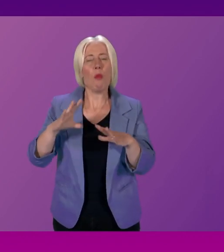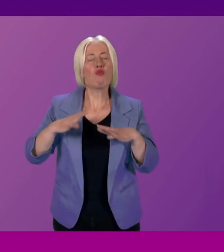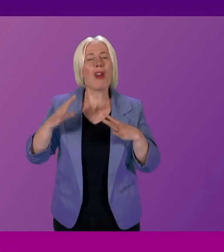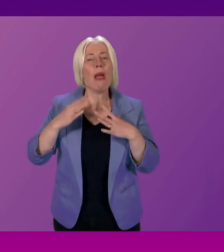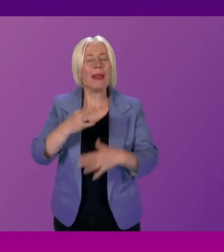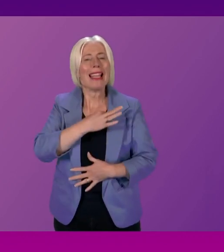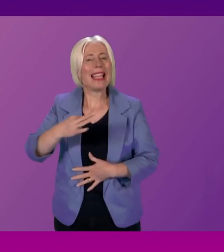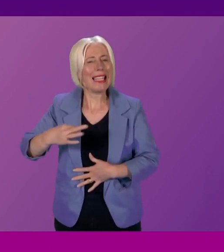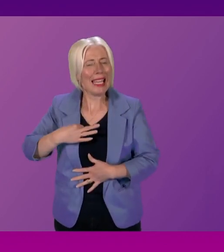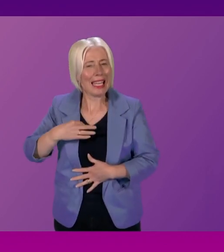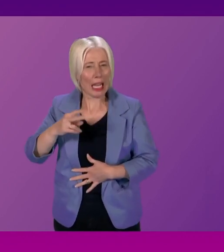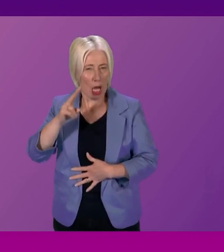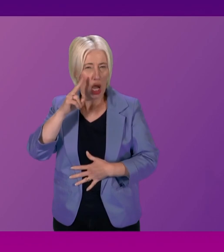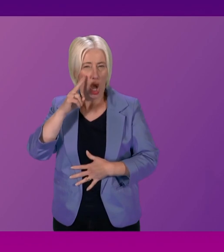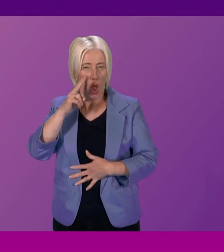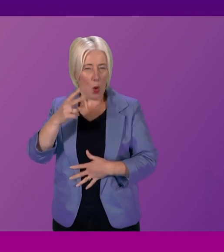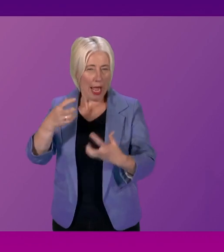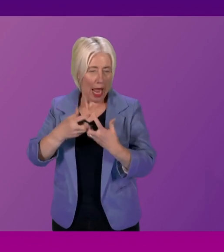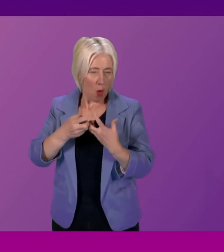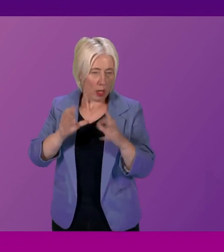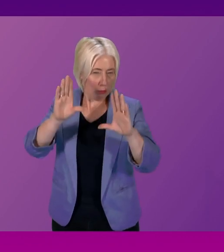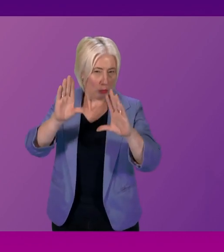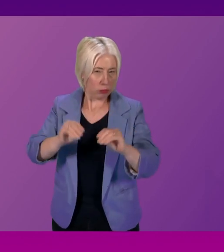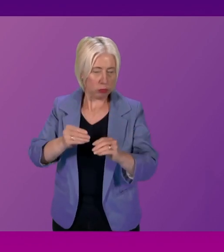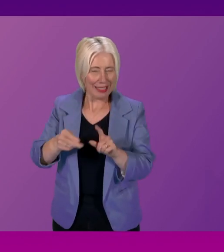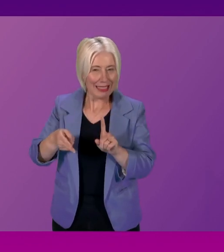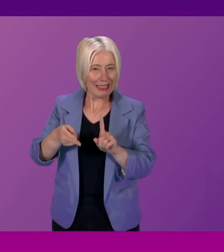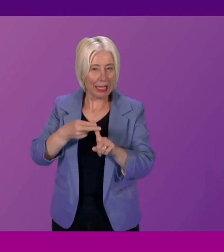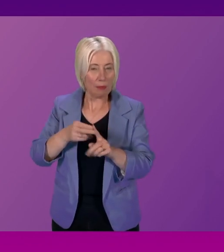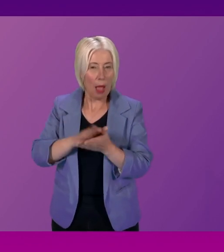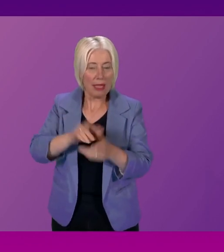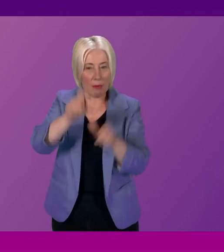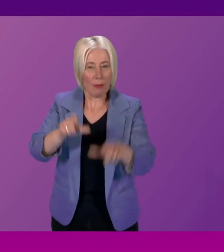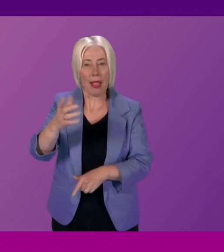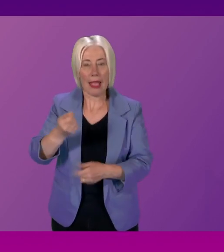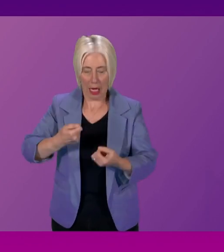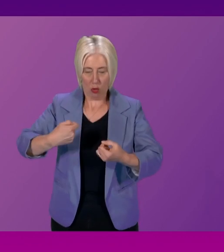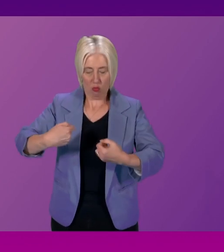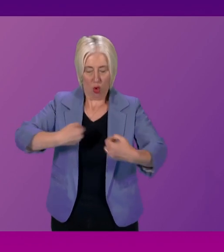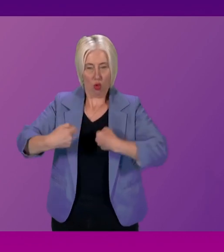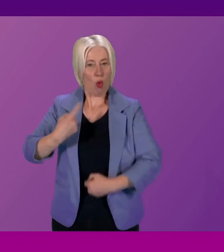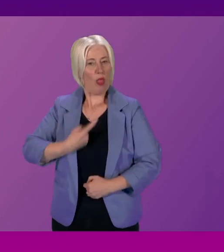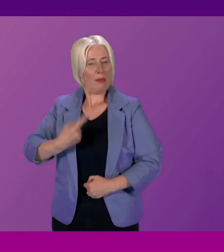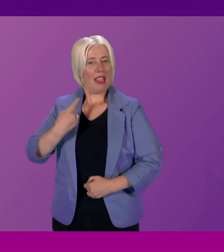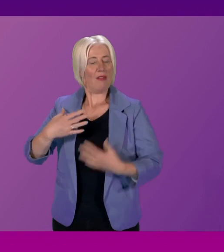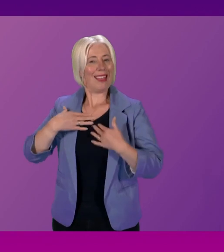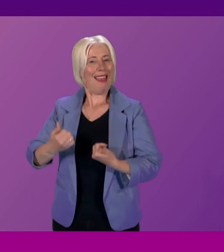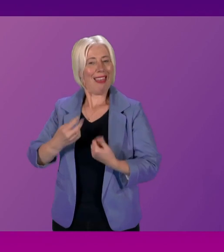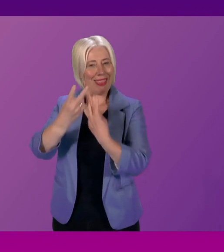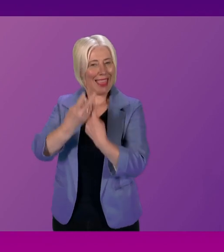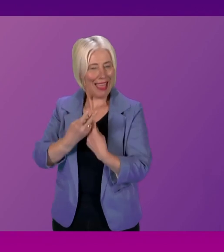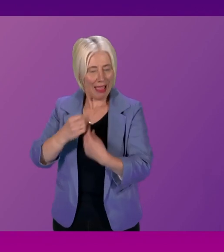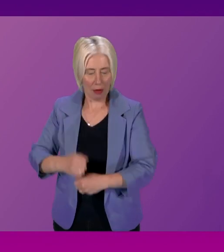step towards ending stigma and giving people greater control over their own health care? First Minister. I will ensure